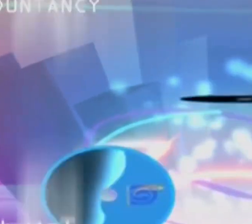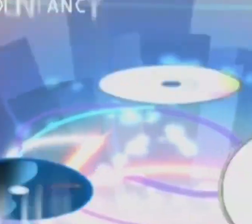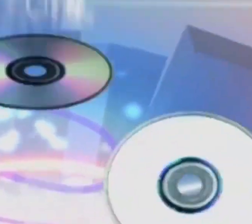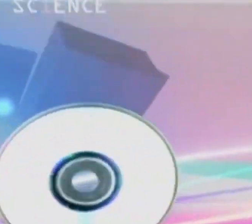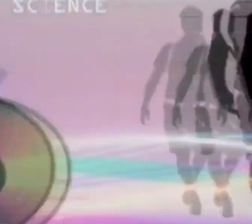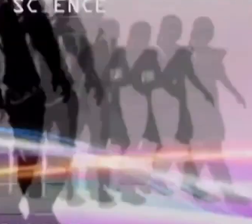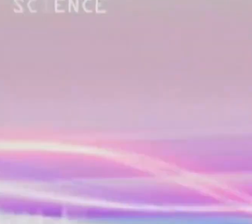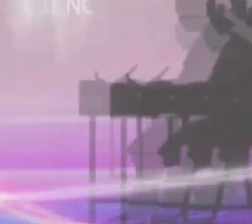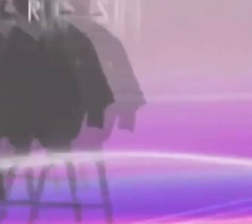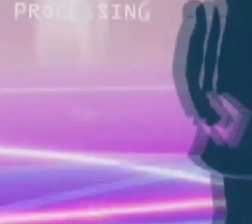We'll be right back.